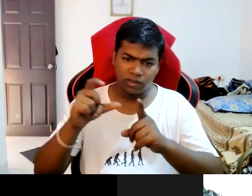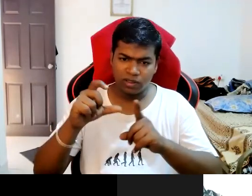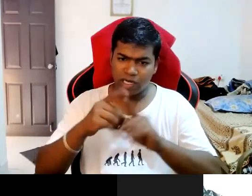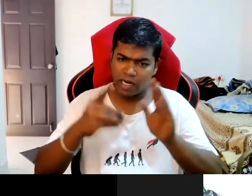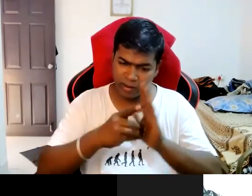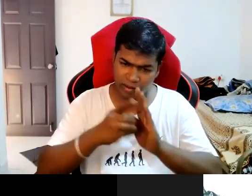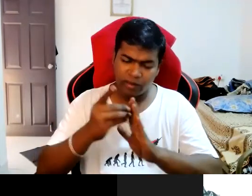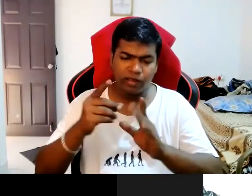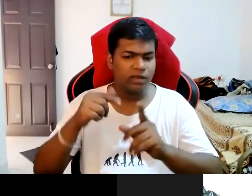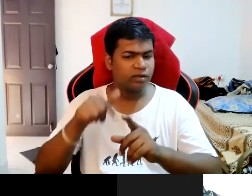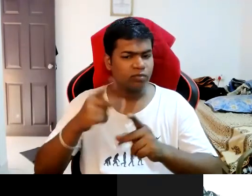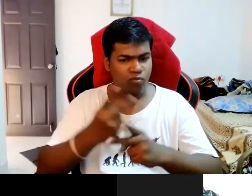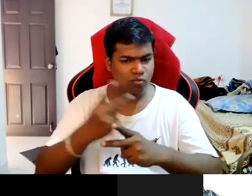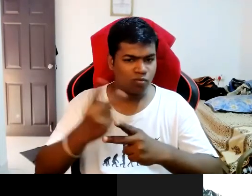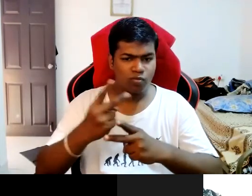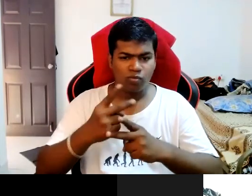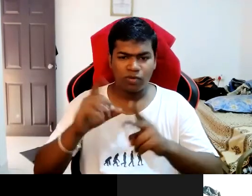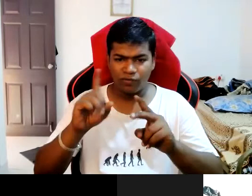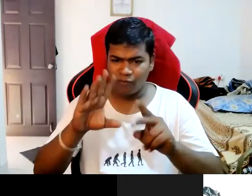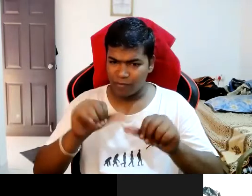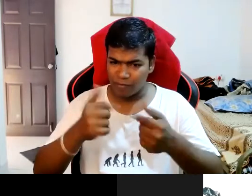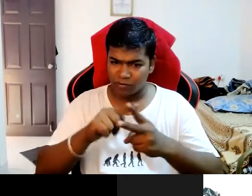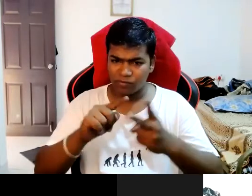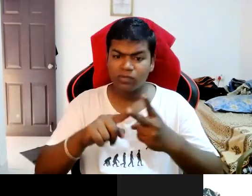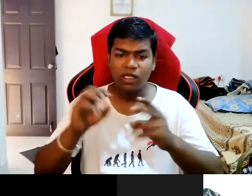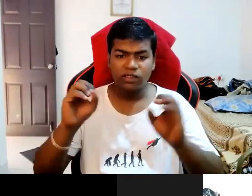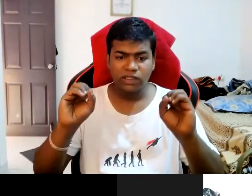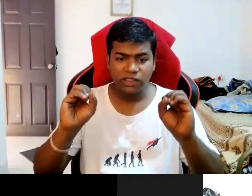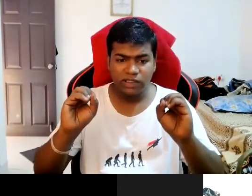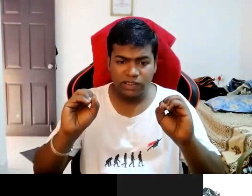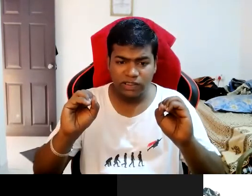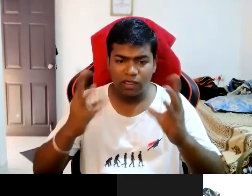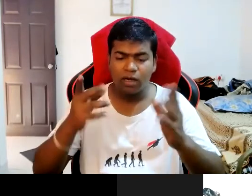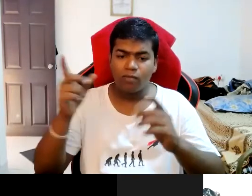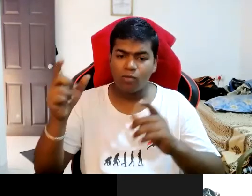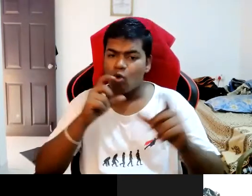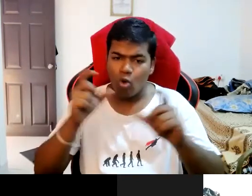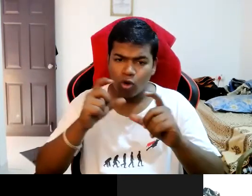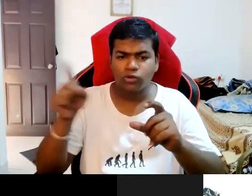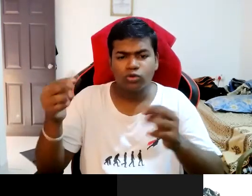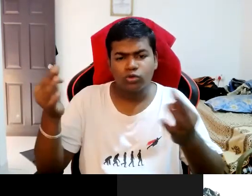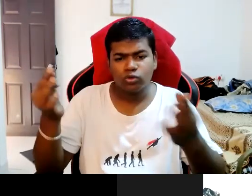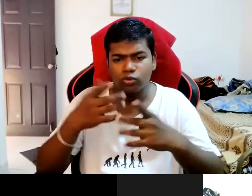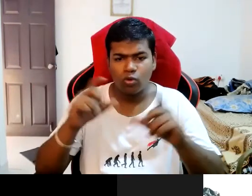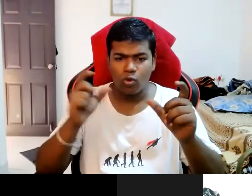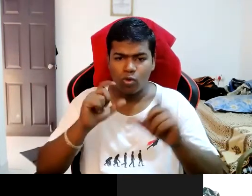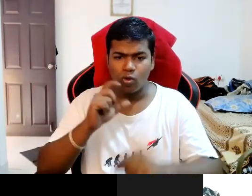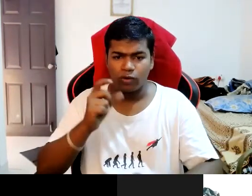colleges uh startup college only I will join and there also be a same condition what